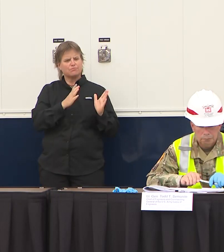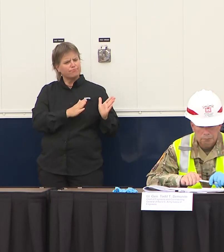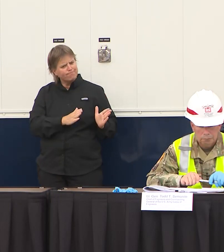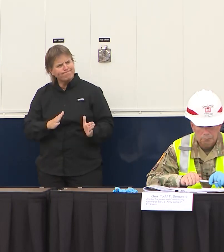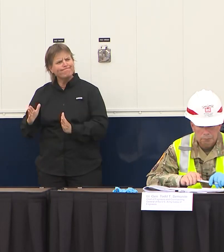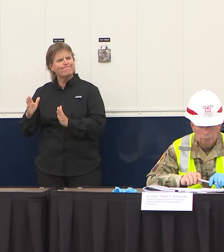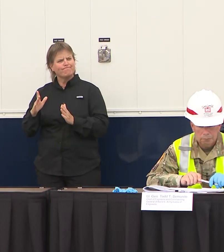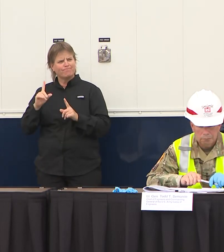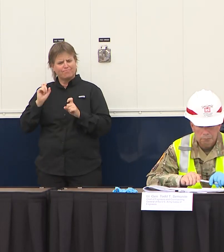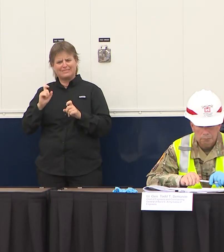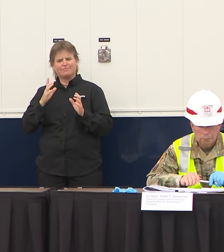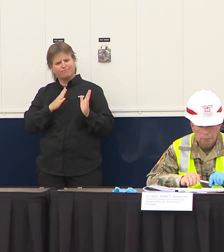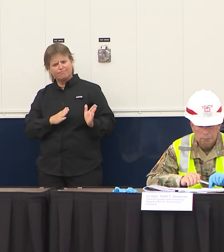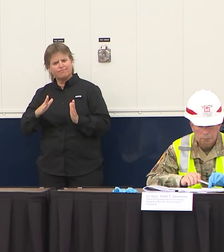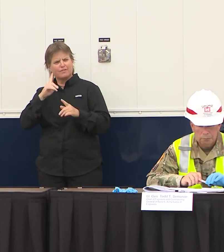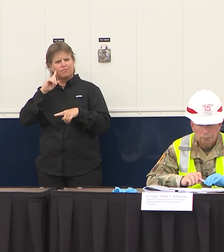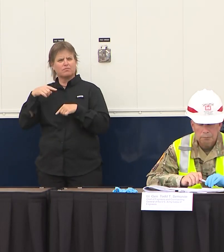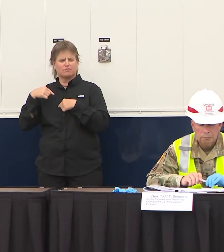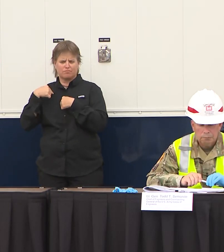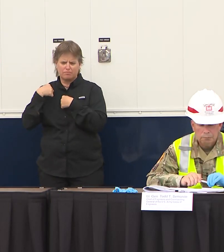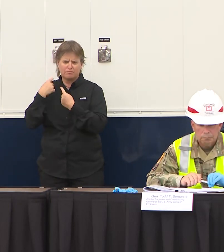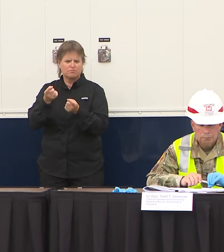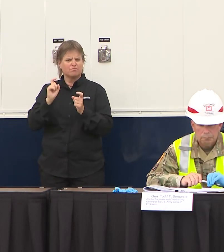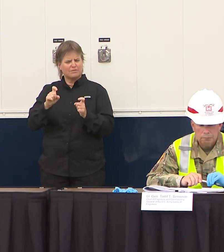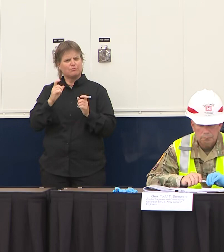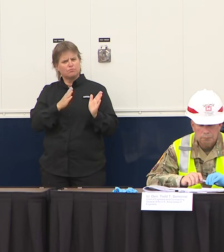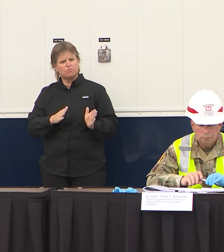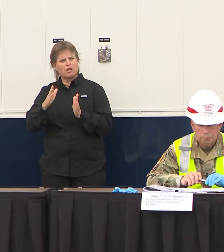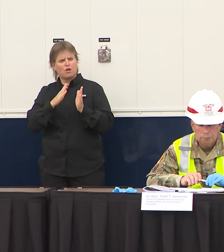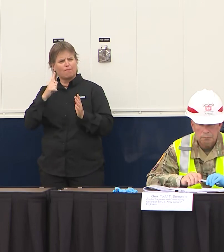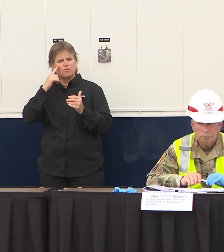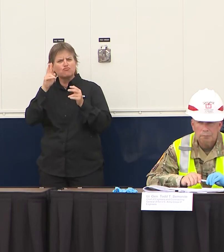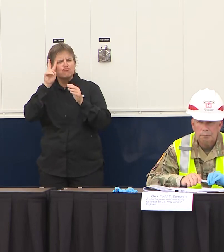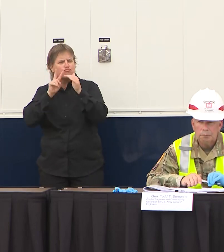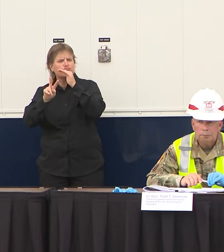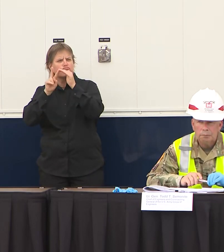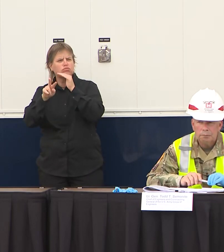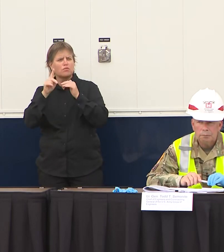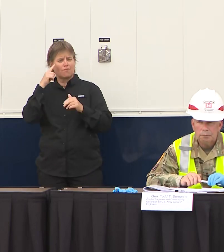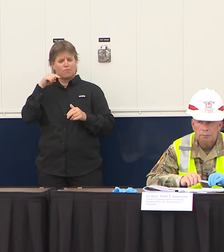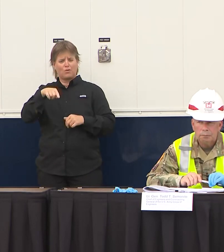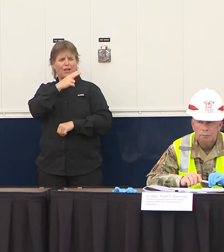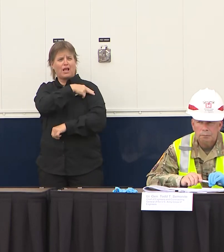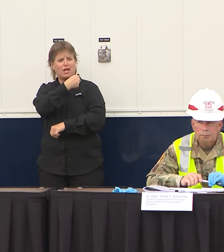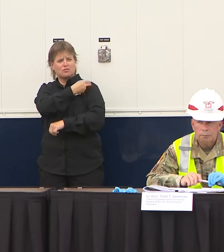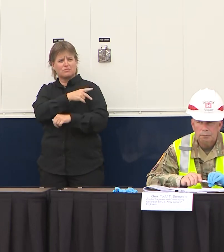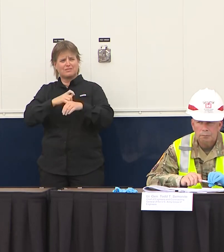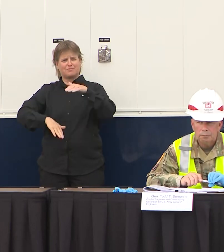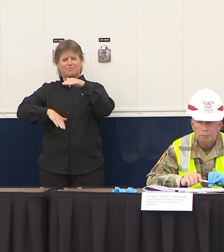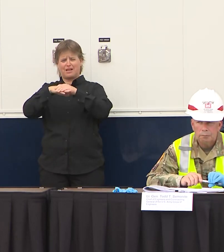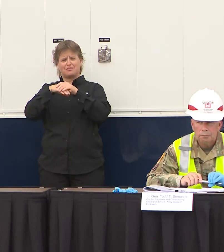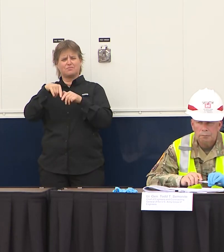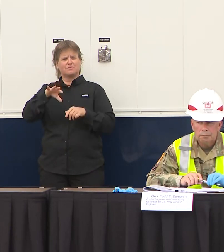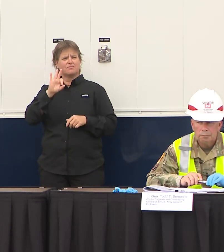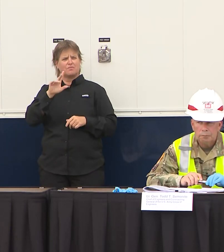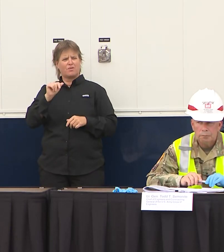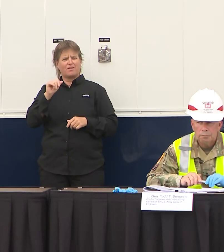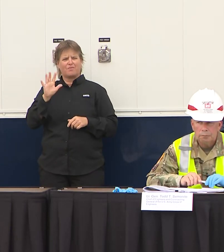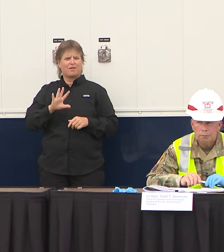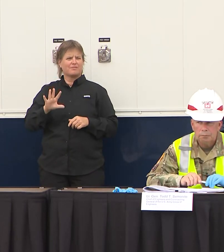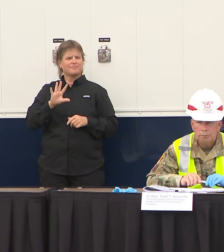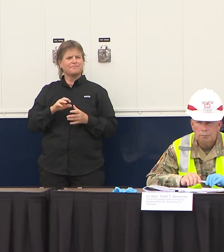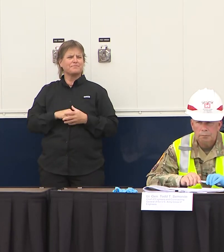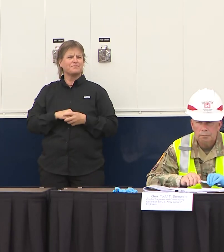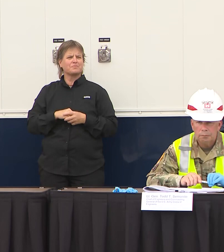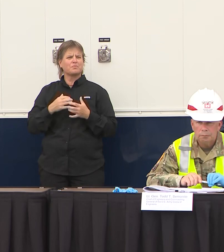just a an overview of what we're looking at in terms of hospital capacity in Florida right now the availability statewide is